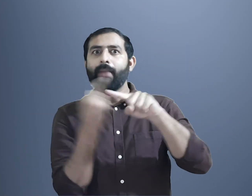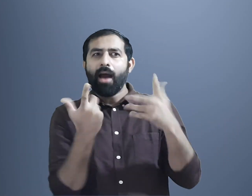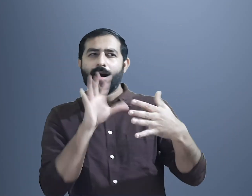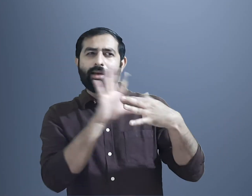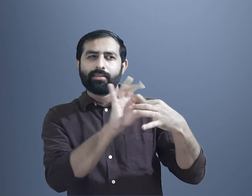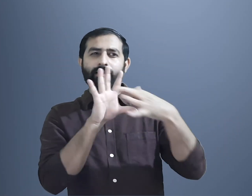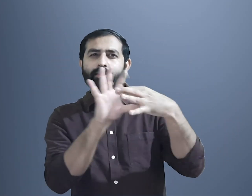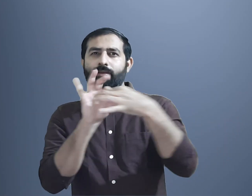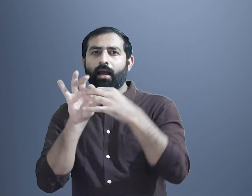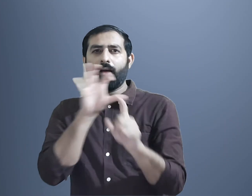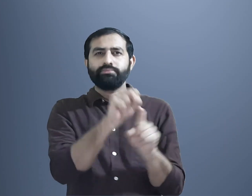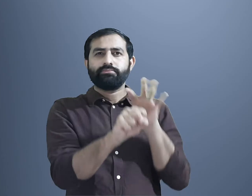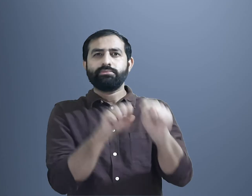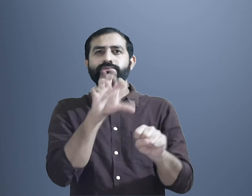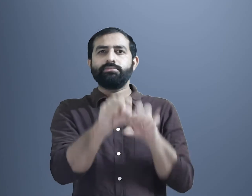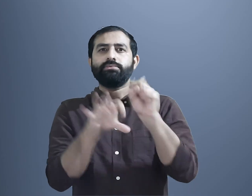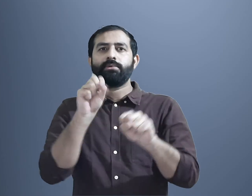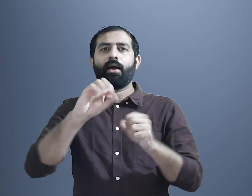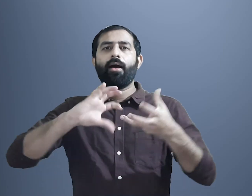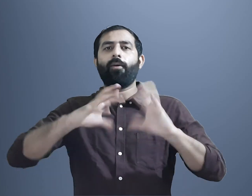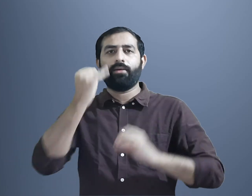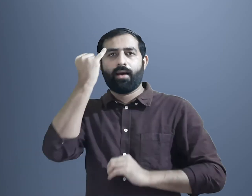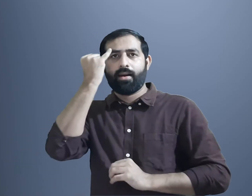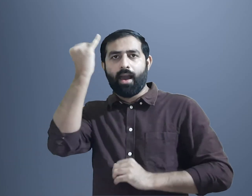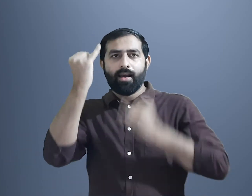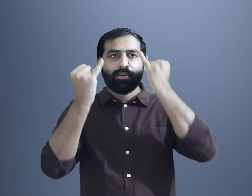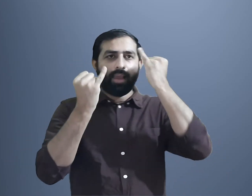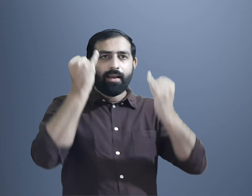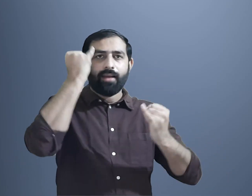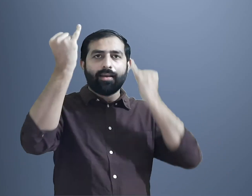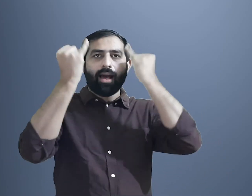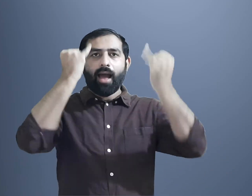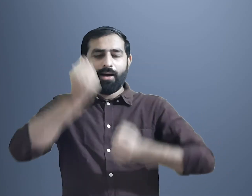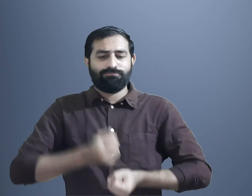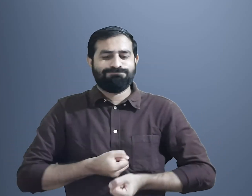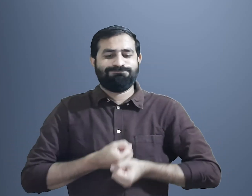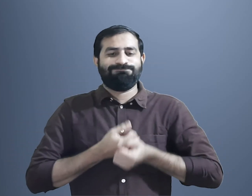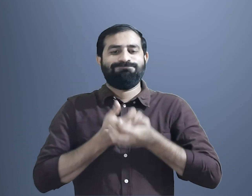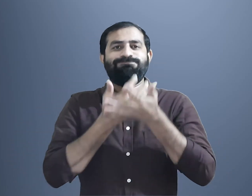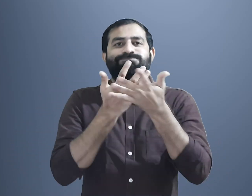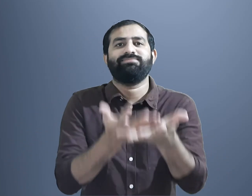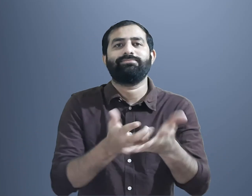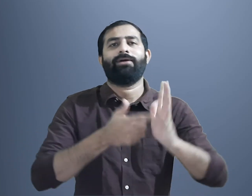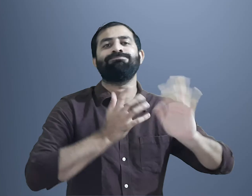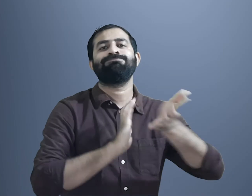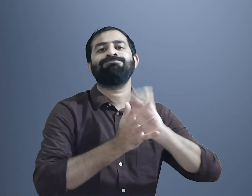we map words for different objects and feelings using language. We use language automatically without practically thinking